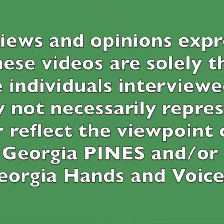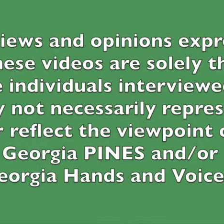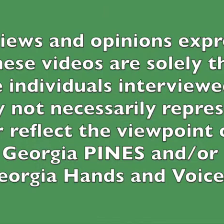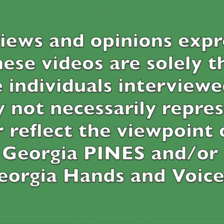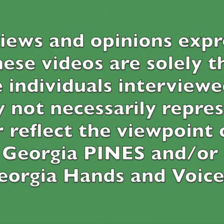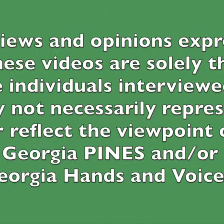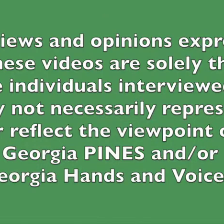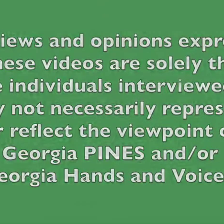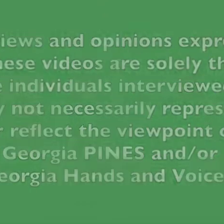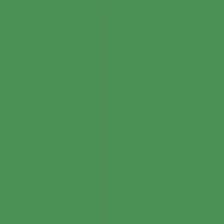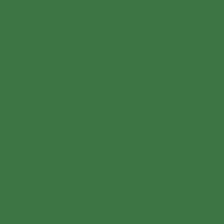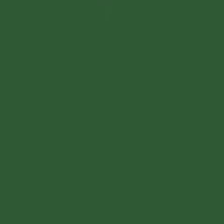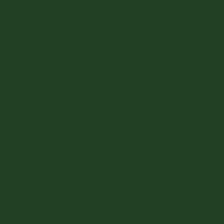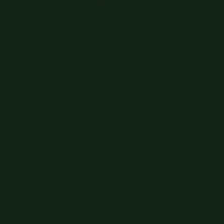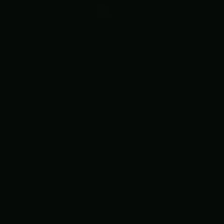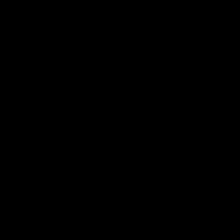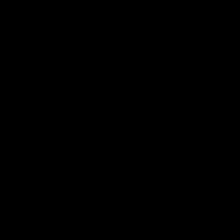I would like to second thing. And question. Thank